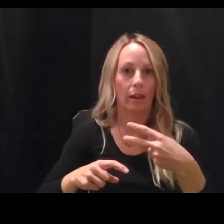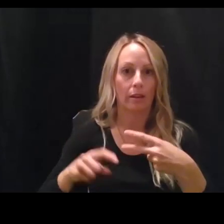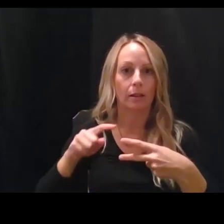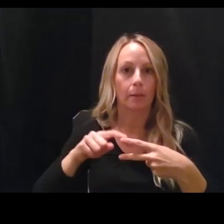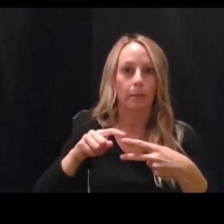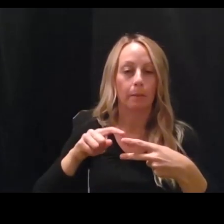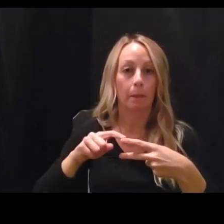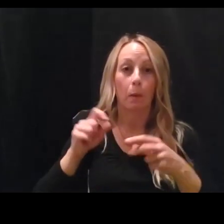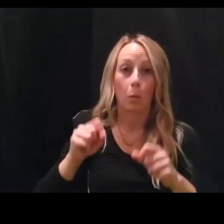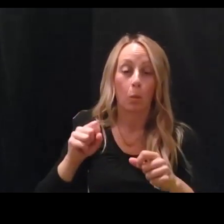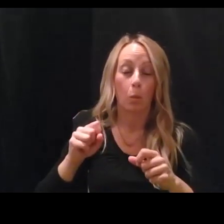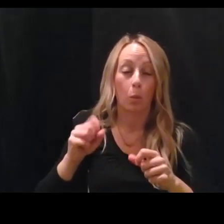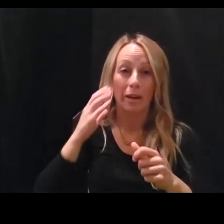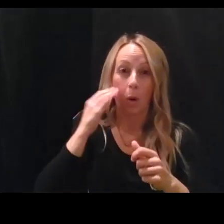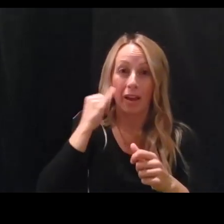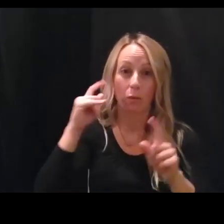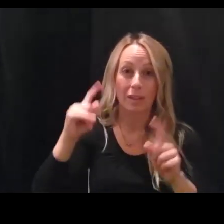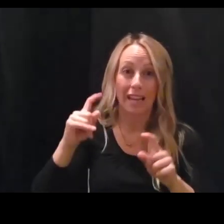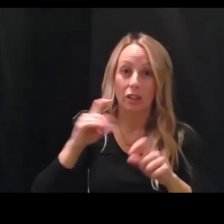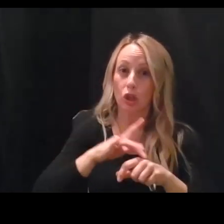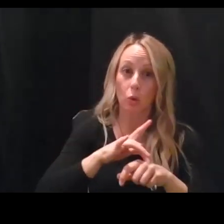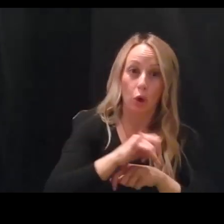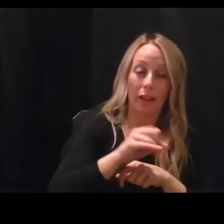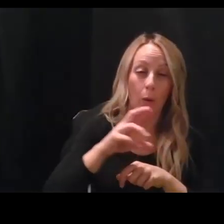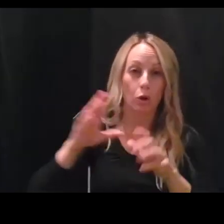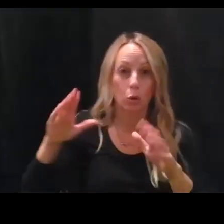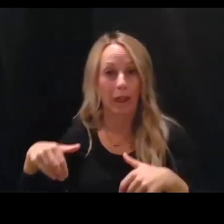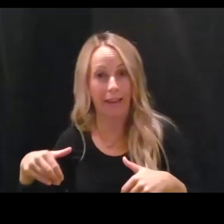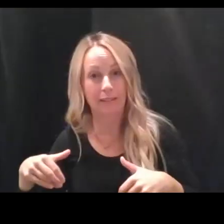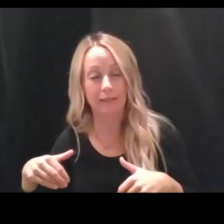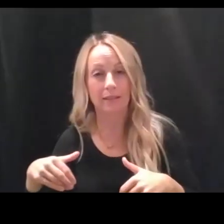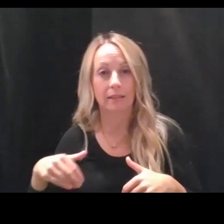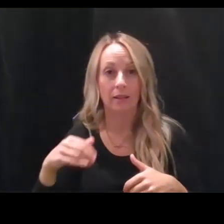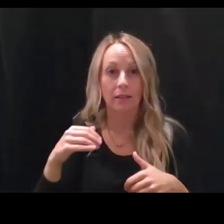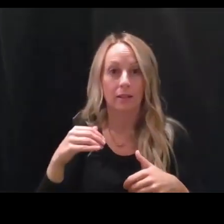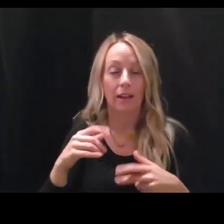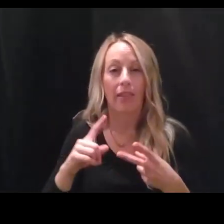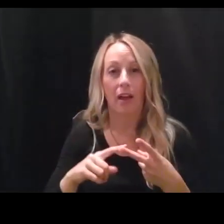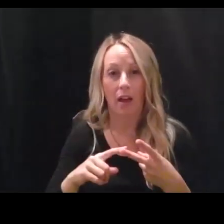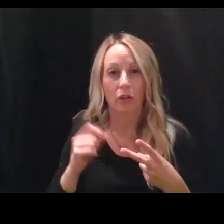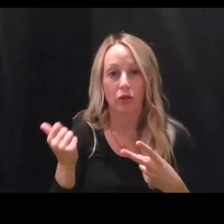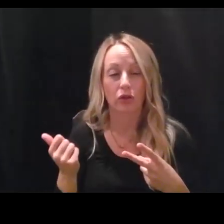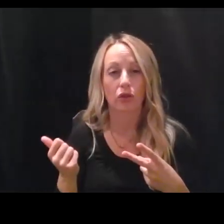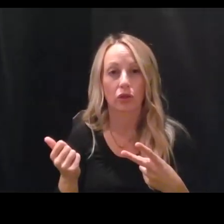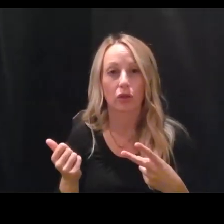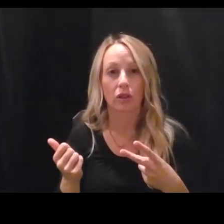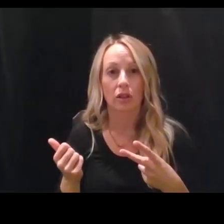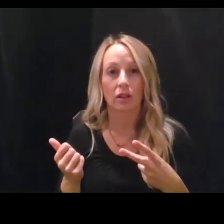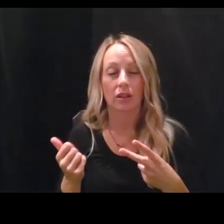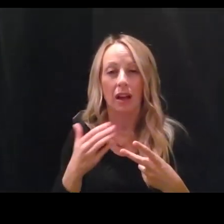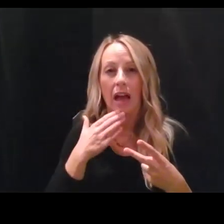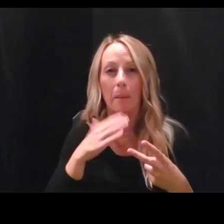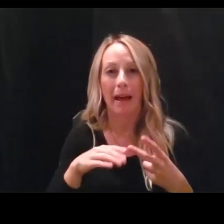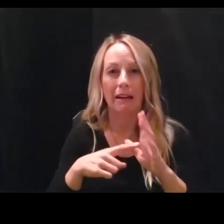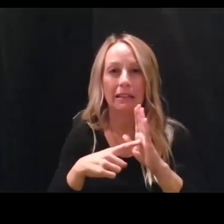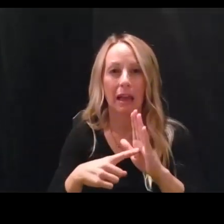early or too late, so that there's very little virus left. Uh, and the other is a poor sampling technique.